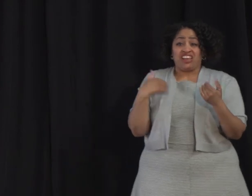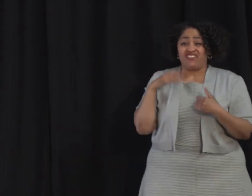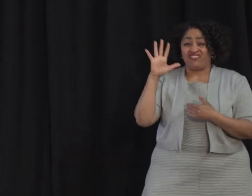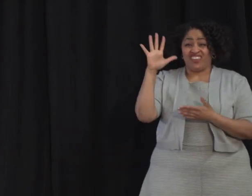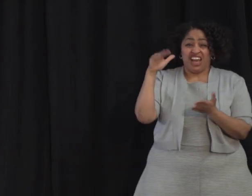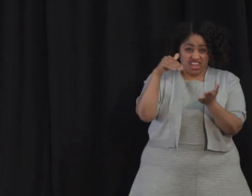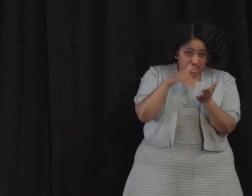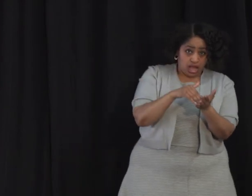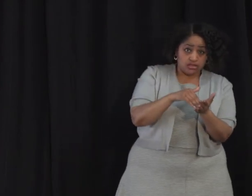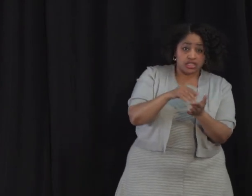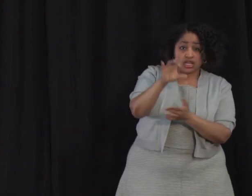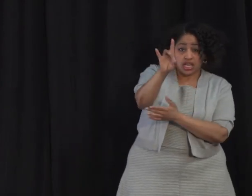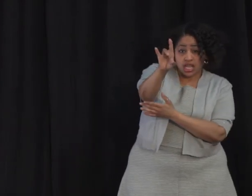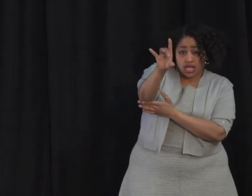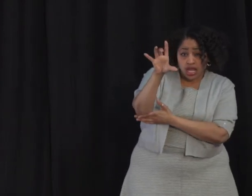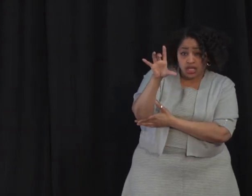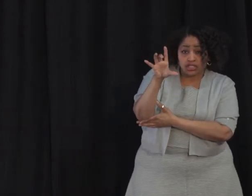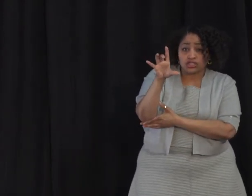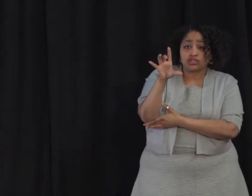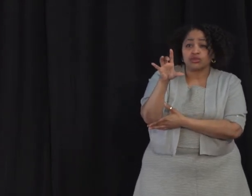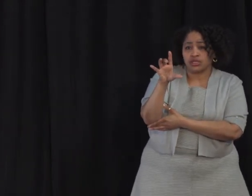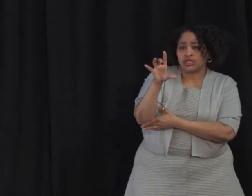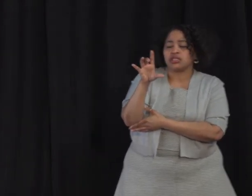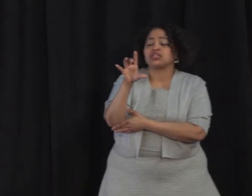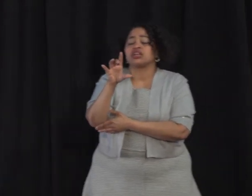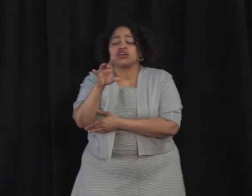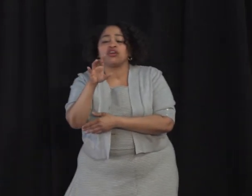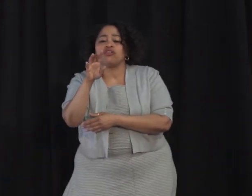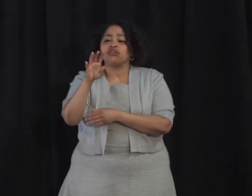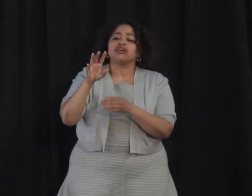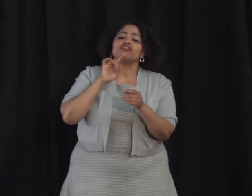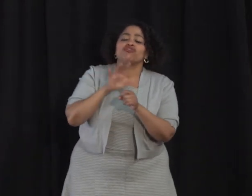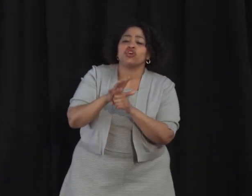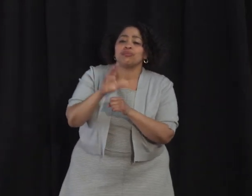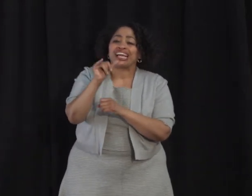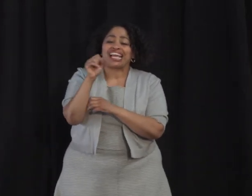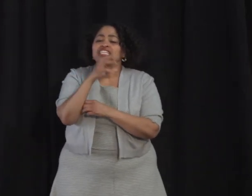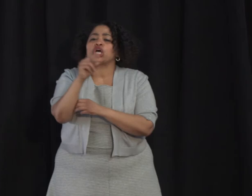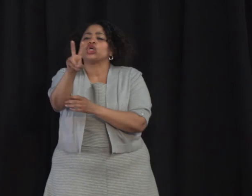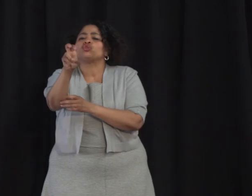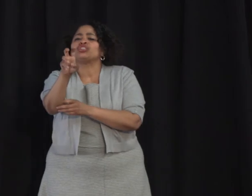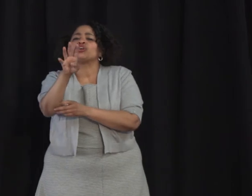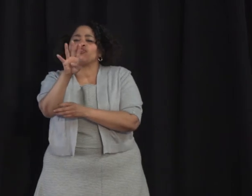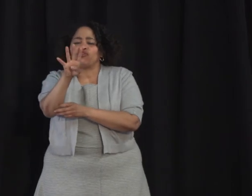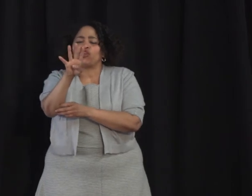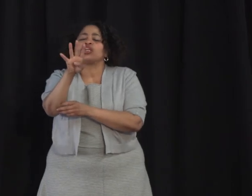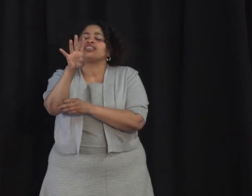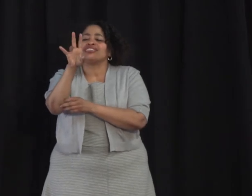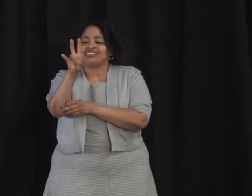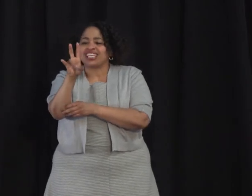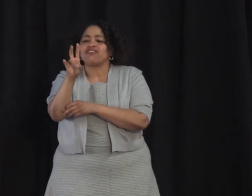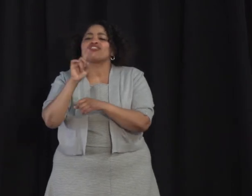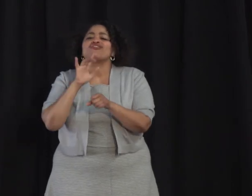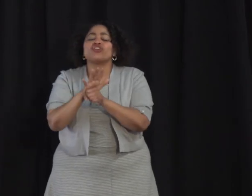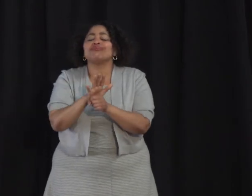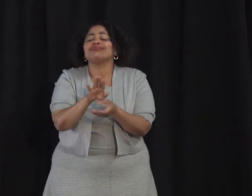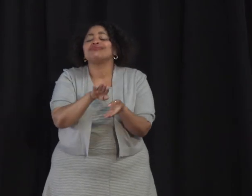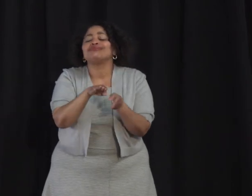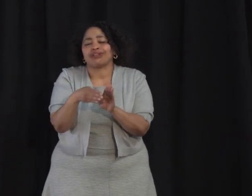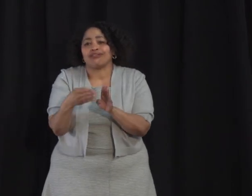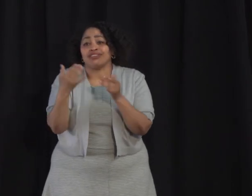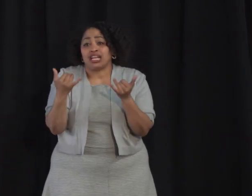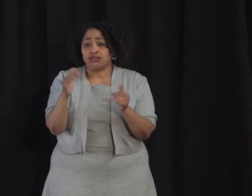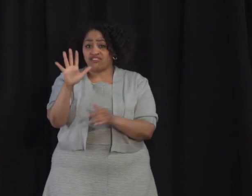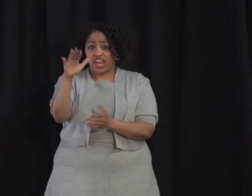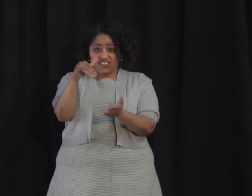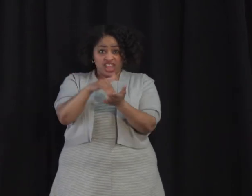,834 confirmed cases and 247 confirmed deaths. Again,